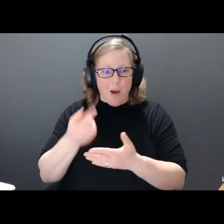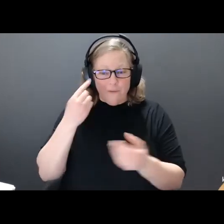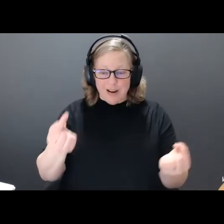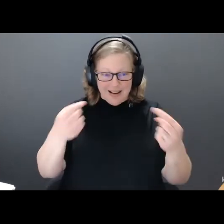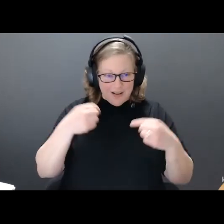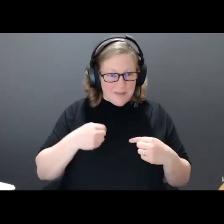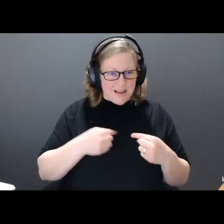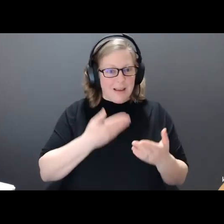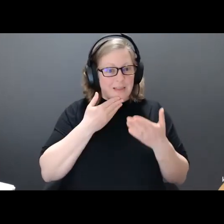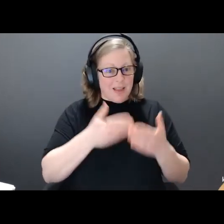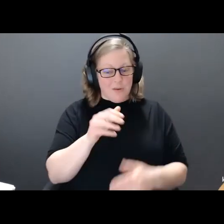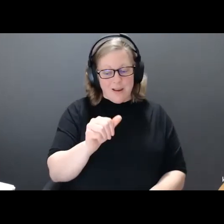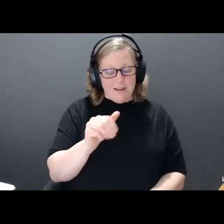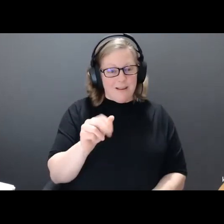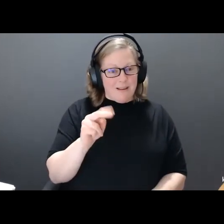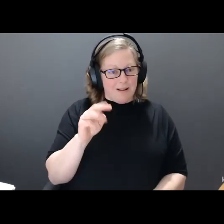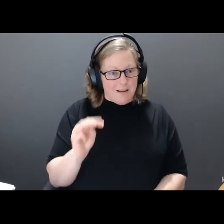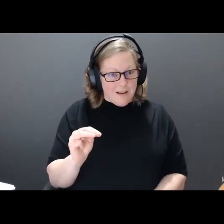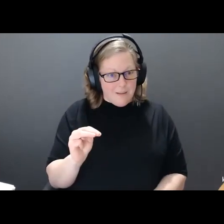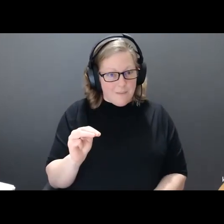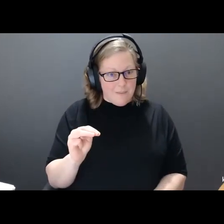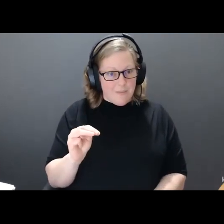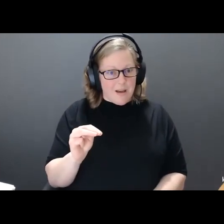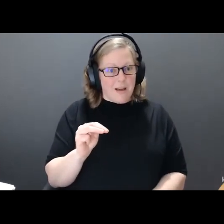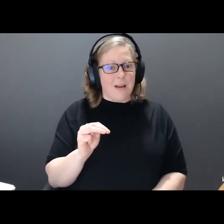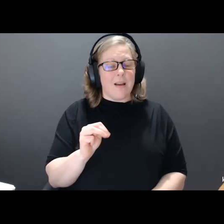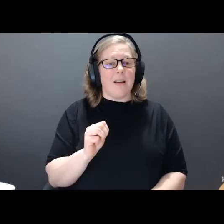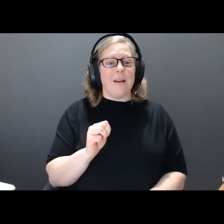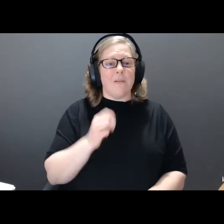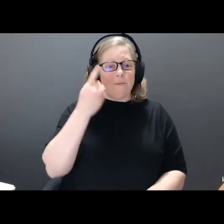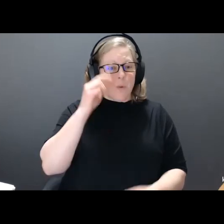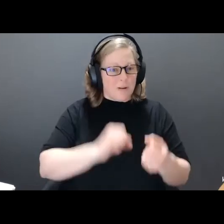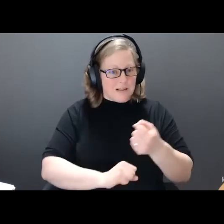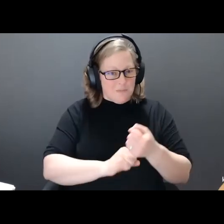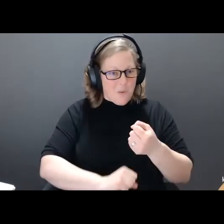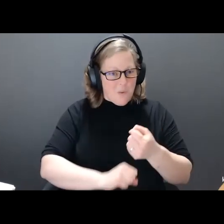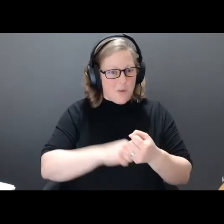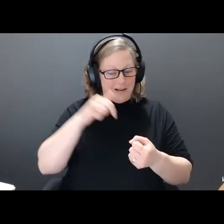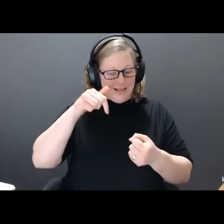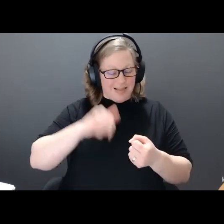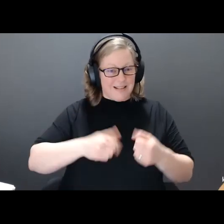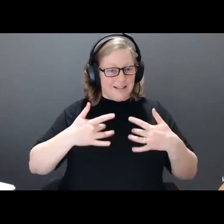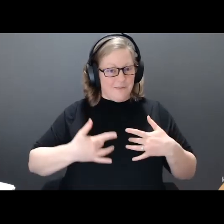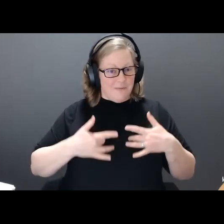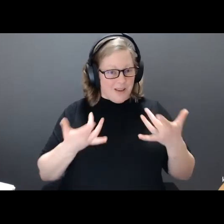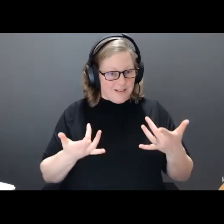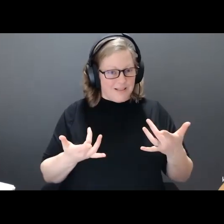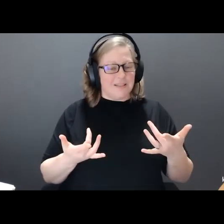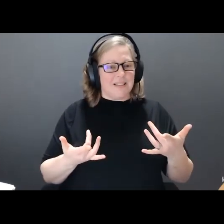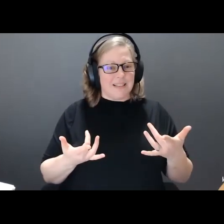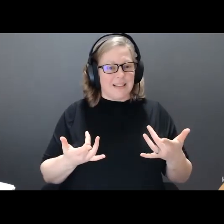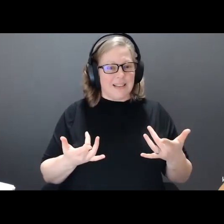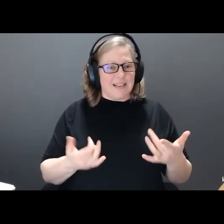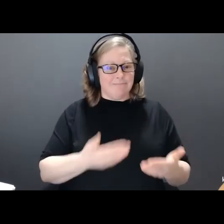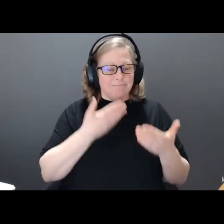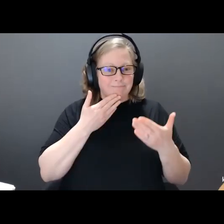Arts Accessibility Network, Manitoba, for their support of this event. I'm so grateful for your